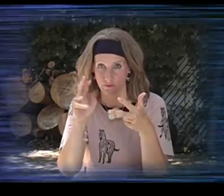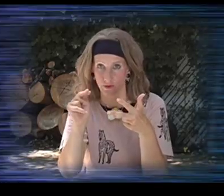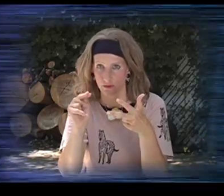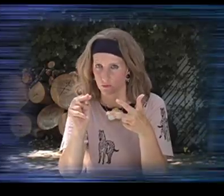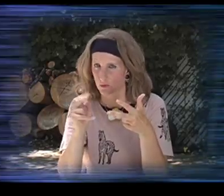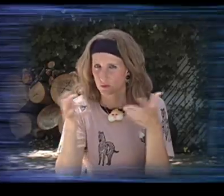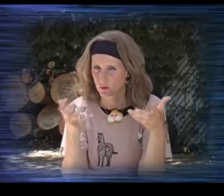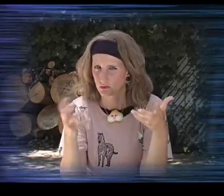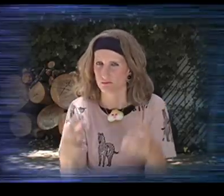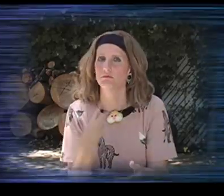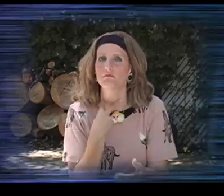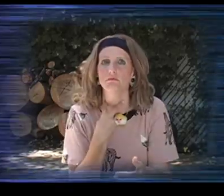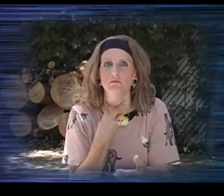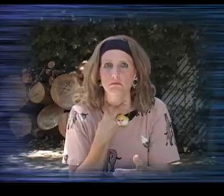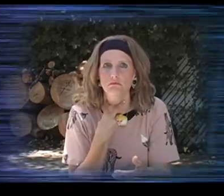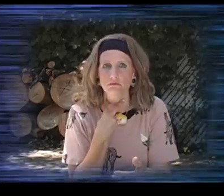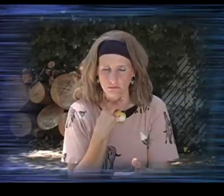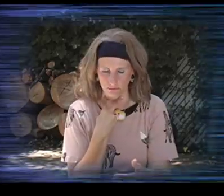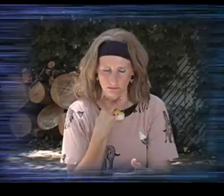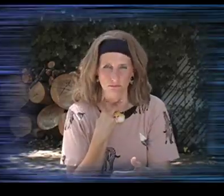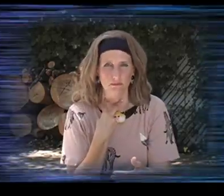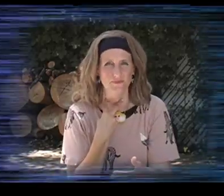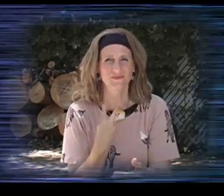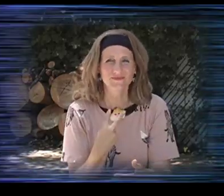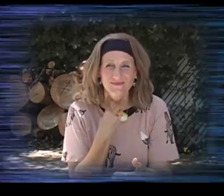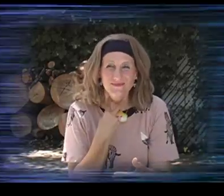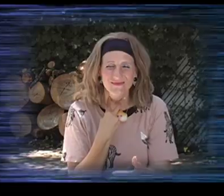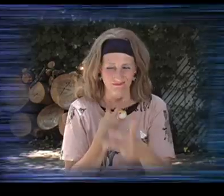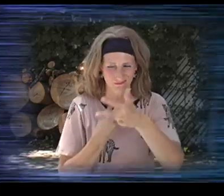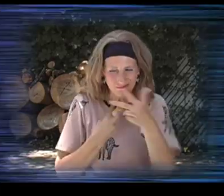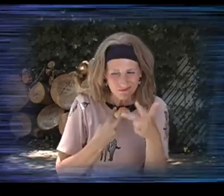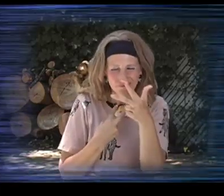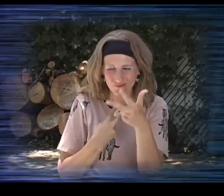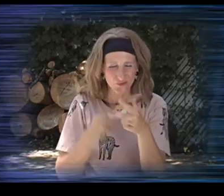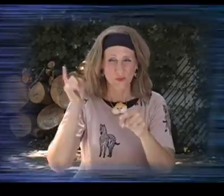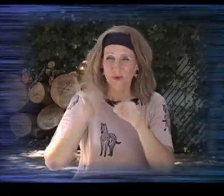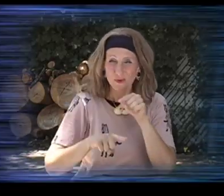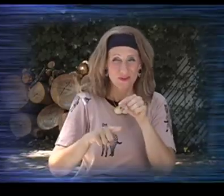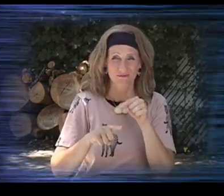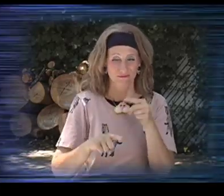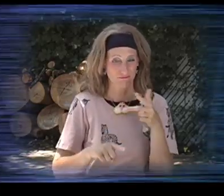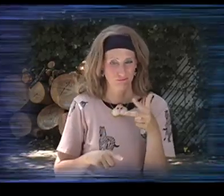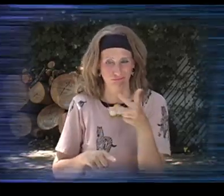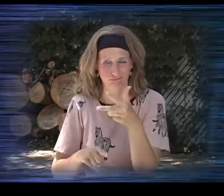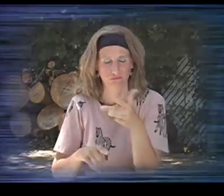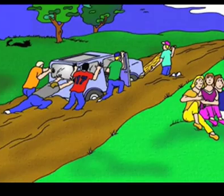Our van wouldn't go forward. It was stuck. We were stuck in the mud. We couldn't drive on.